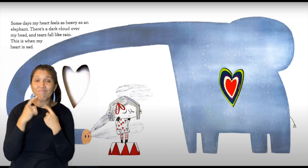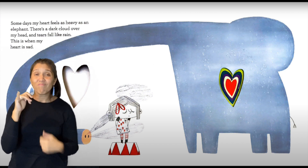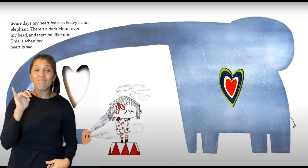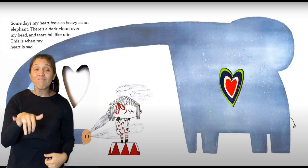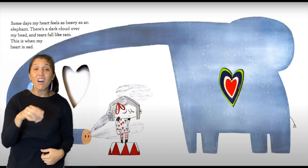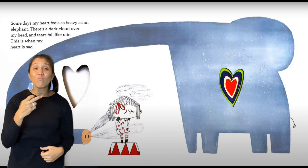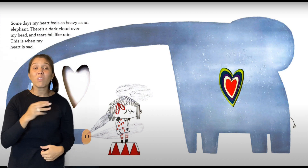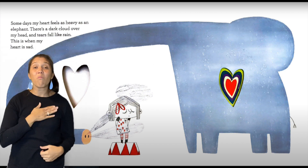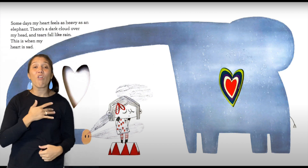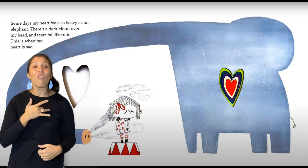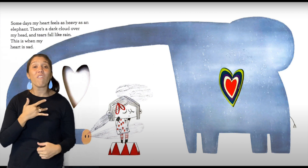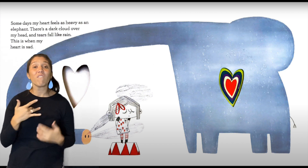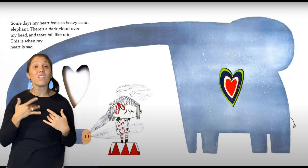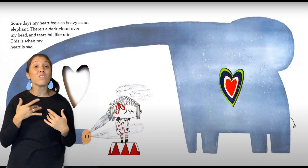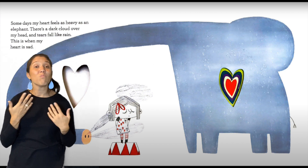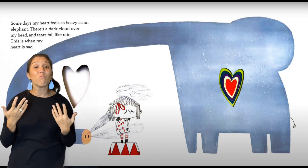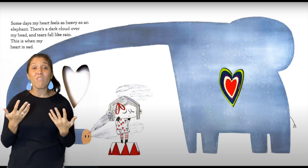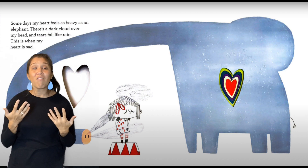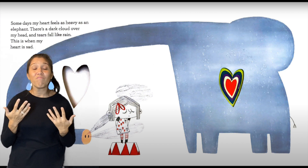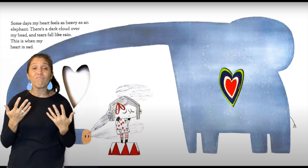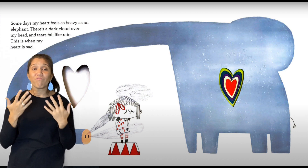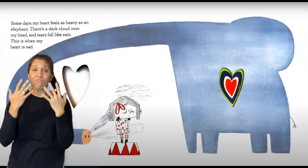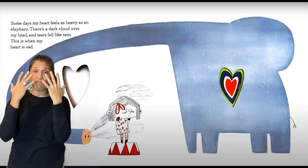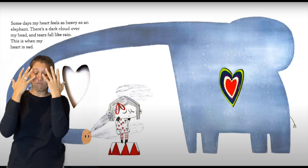This is when my heart is sad.